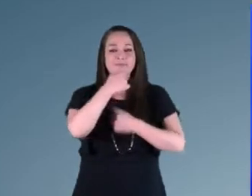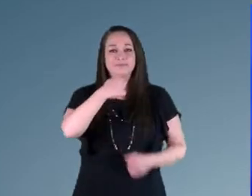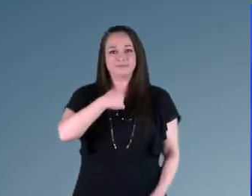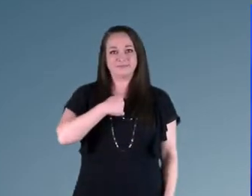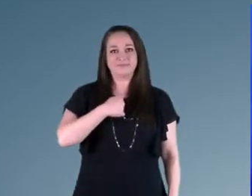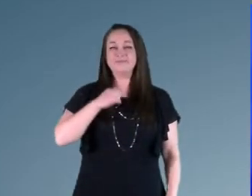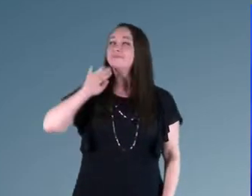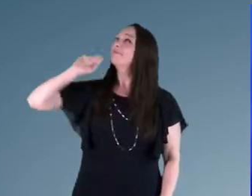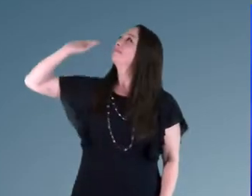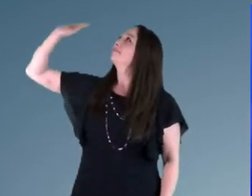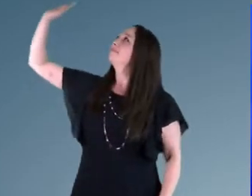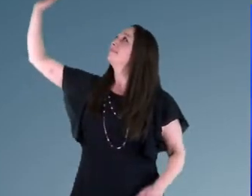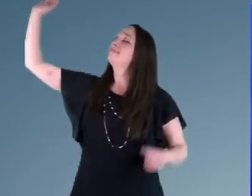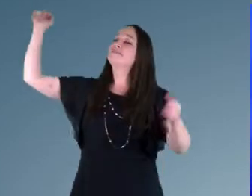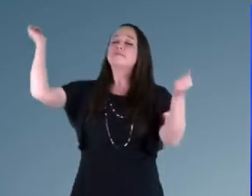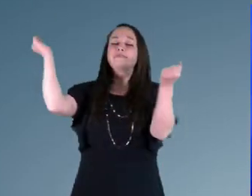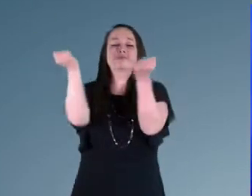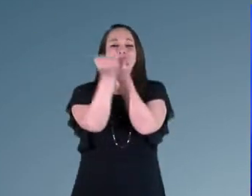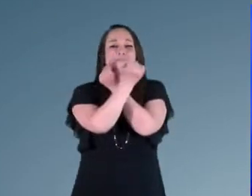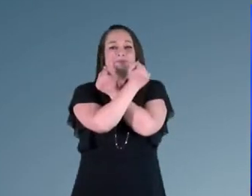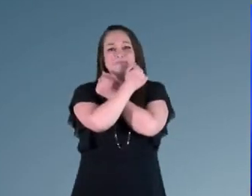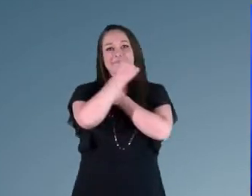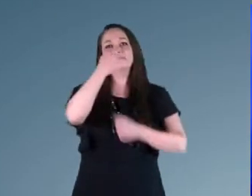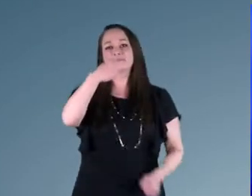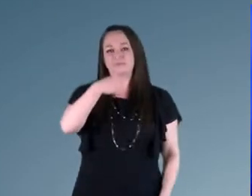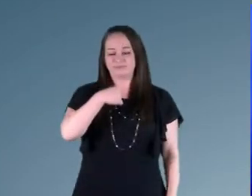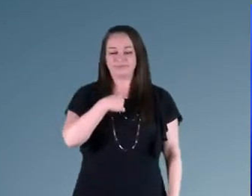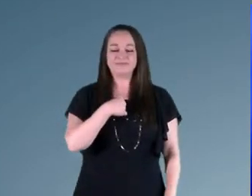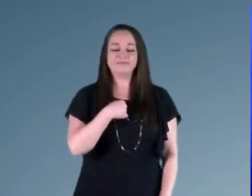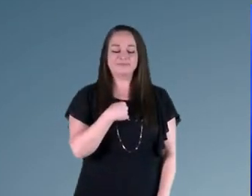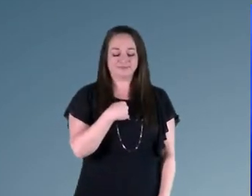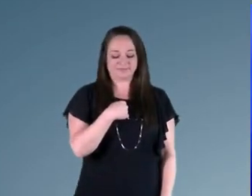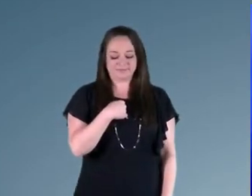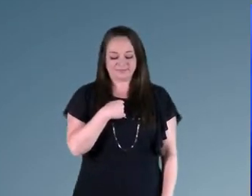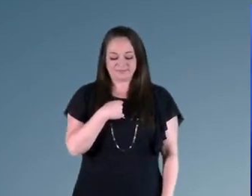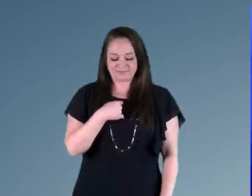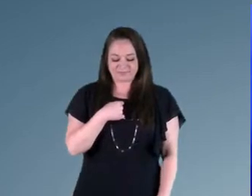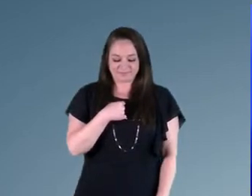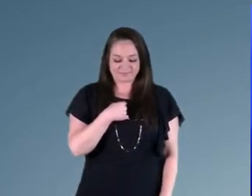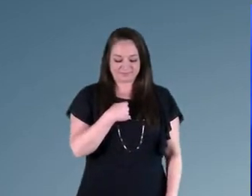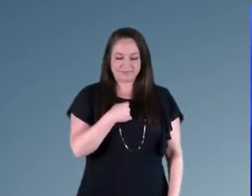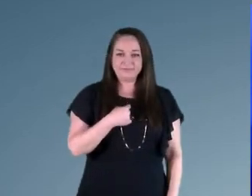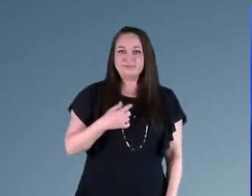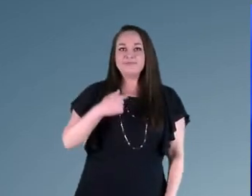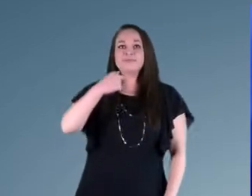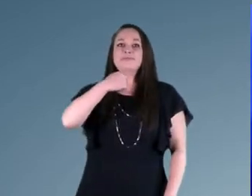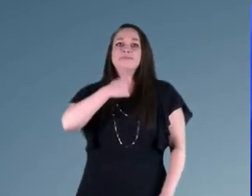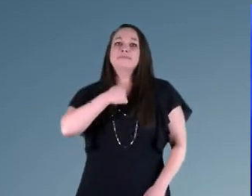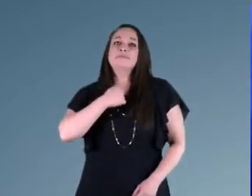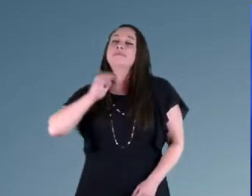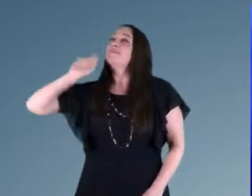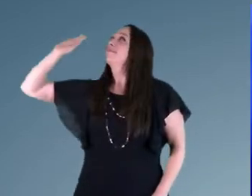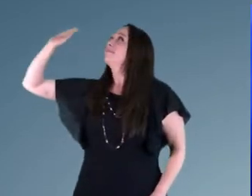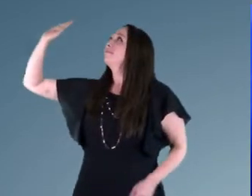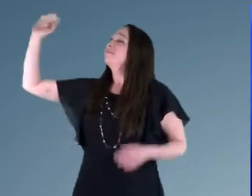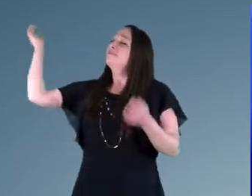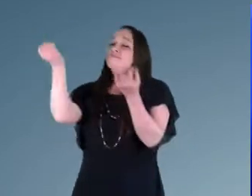oh His love for me. Who the Son sets